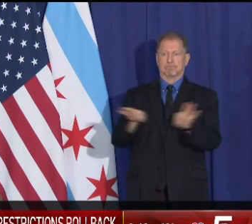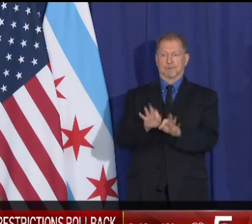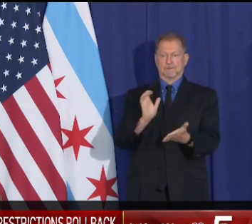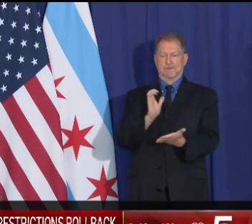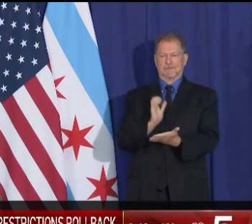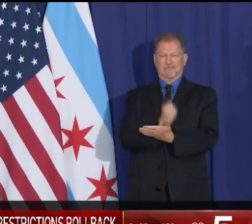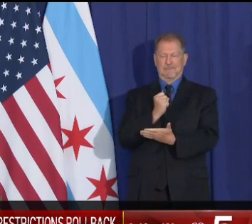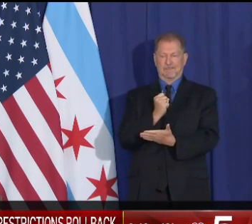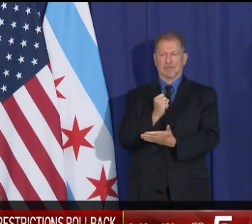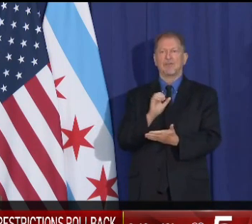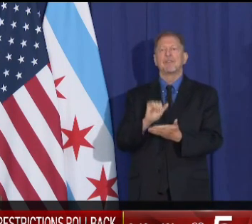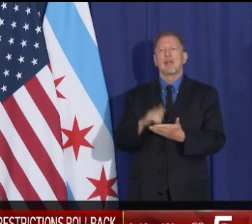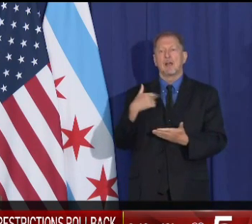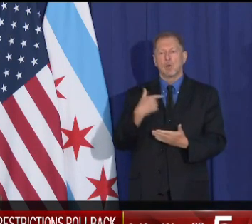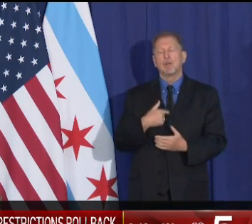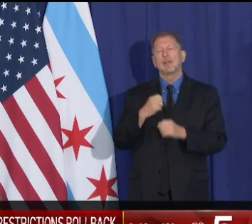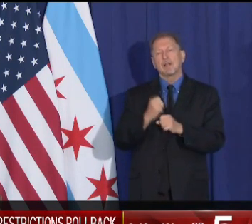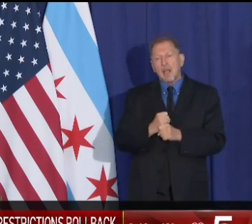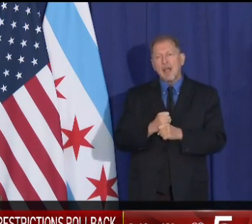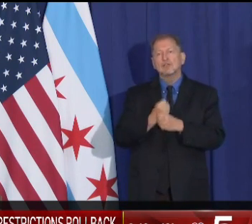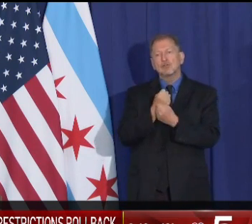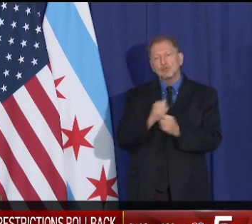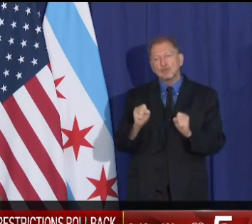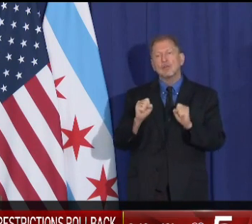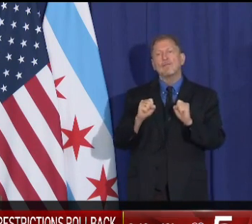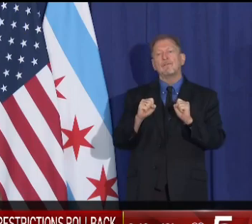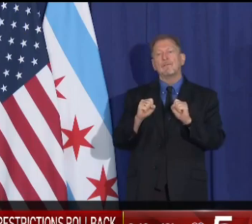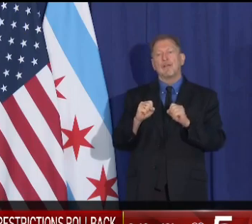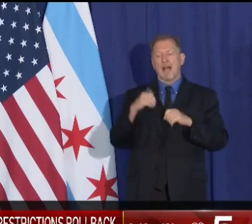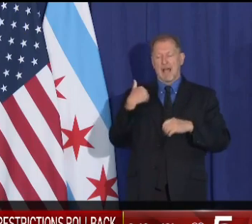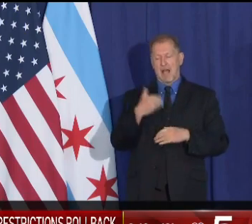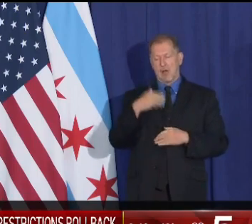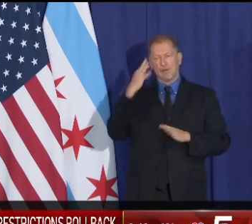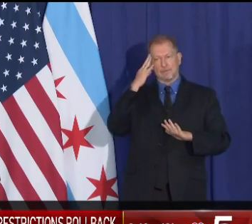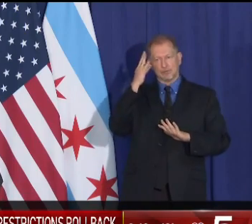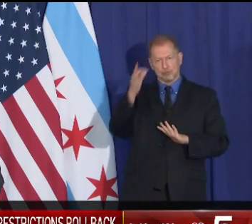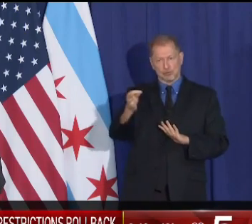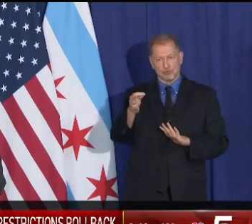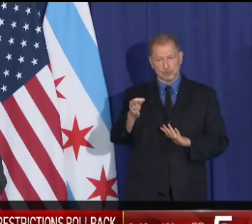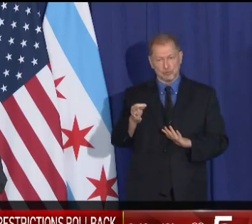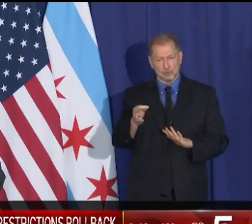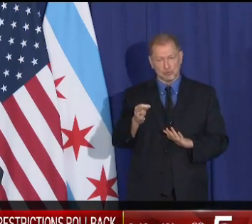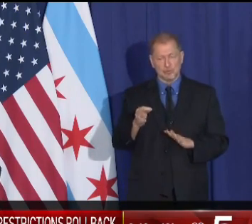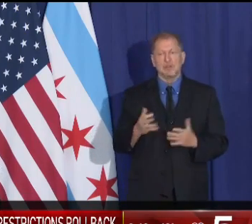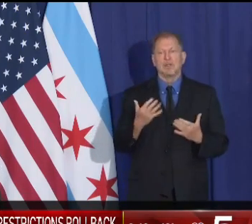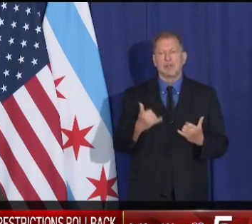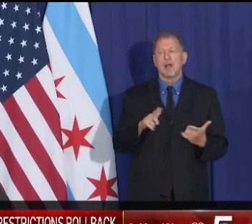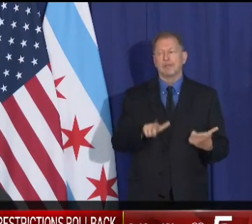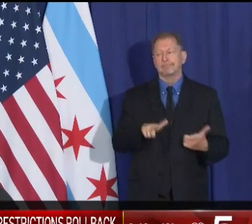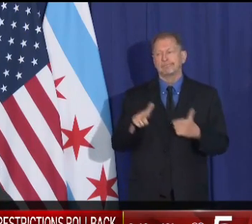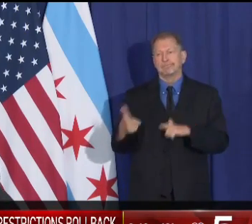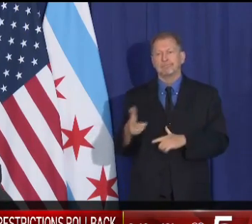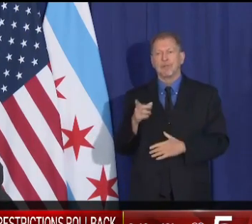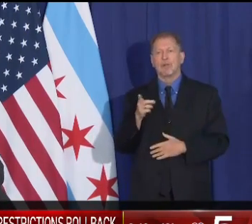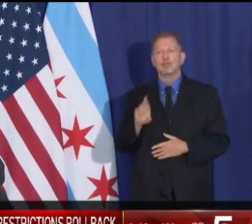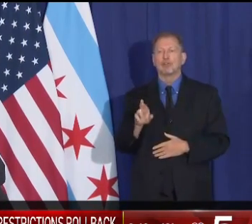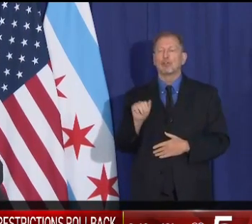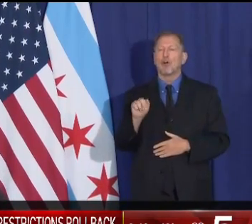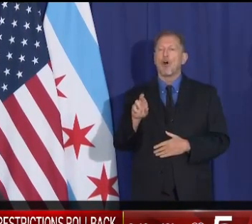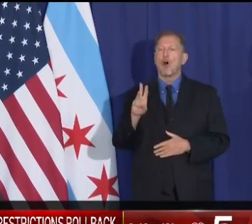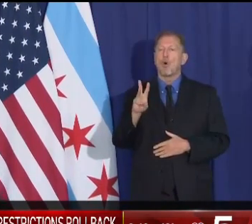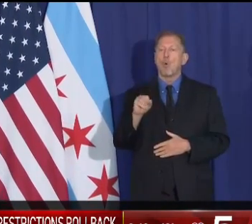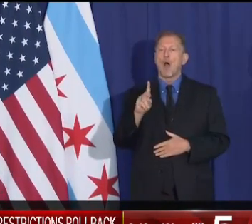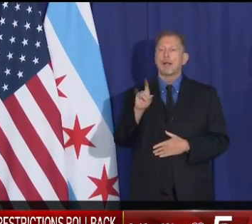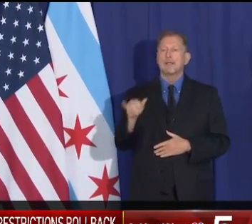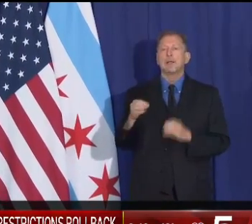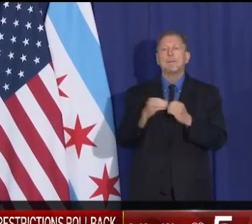the difference in what our future is going to look like. Thank you. And at this time, I invite Dr. Arwady to come and say a few